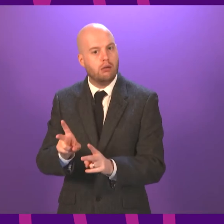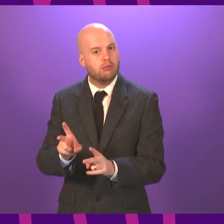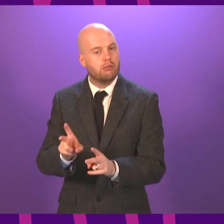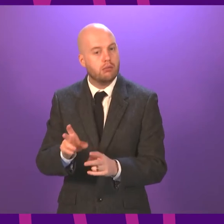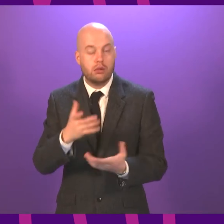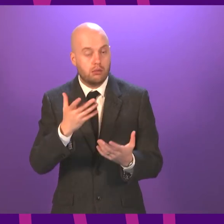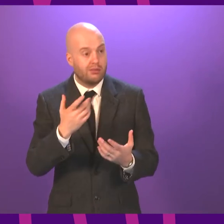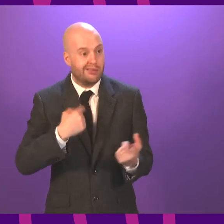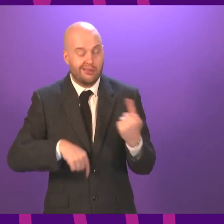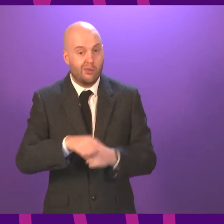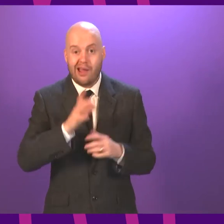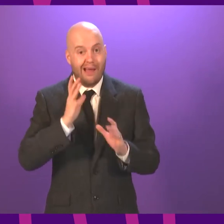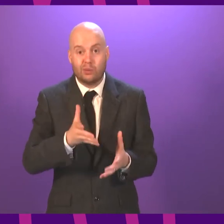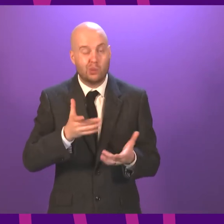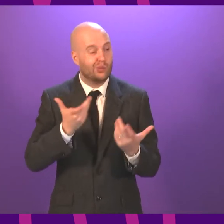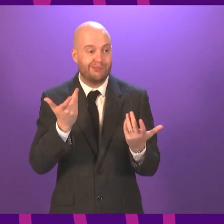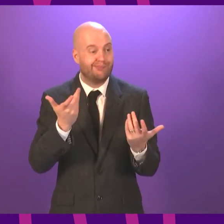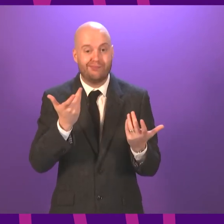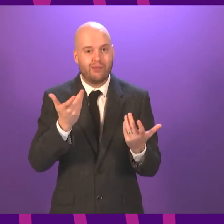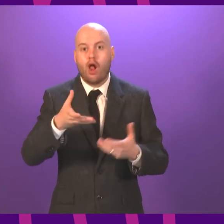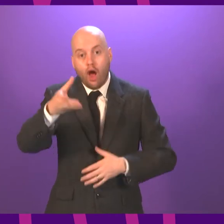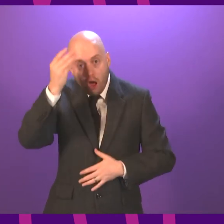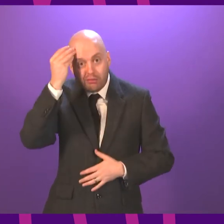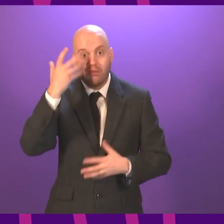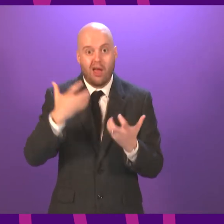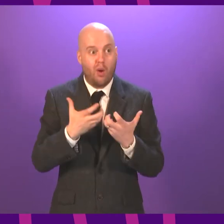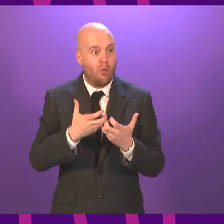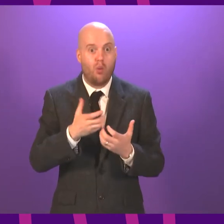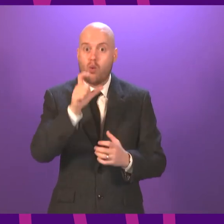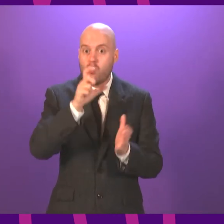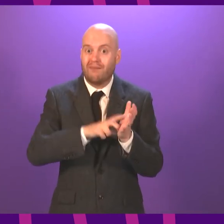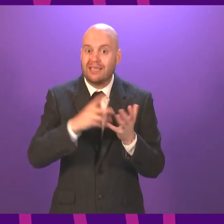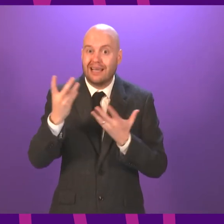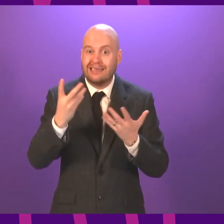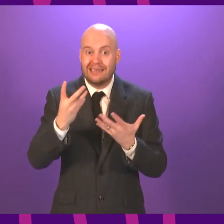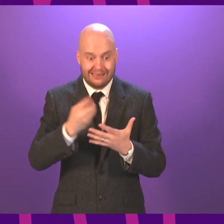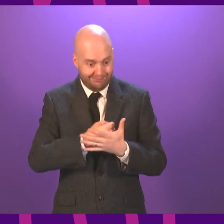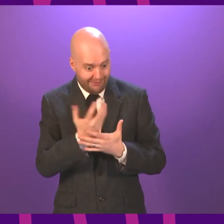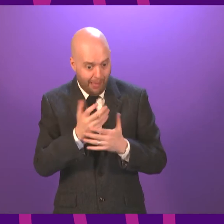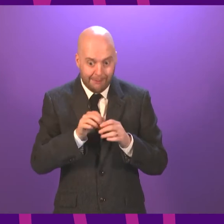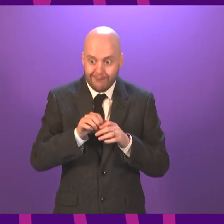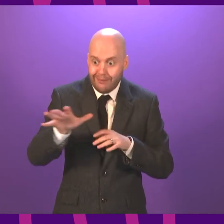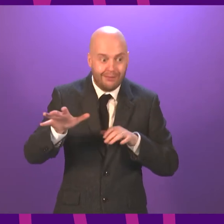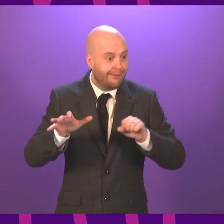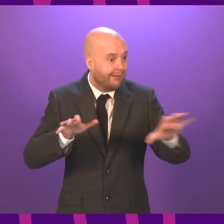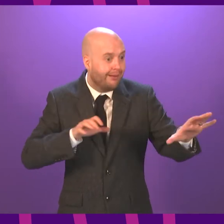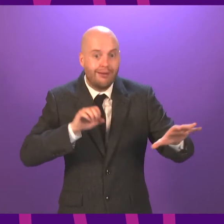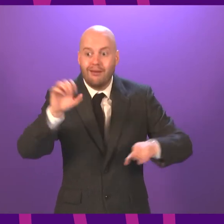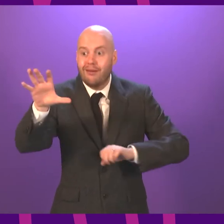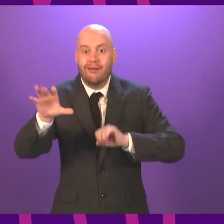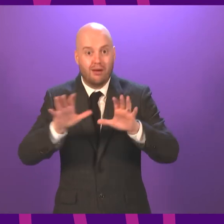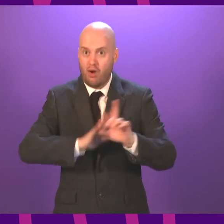understanding and knowledge about this virus has developed, and as we have candidly said that we perhaps made